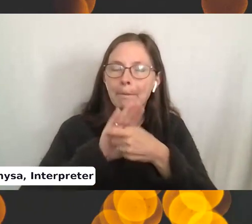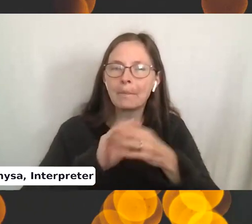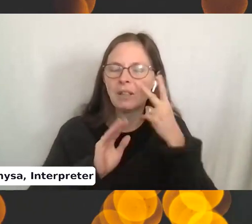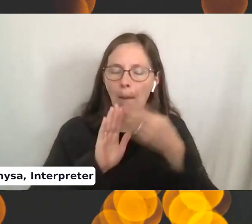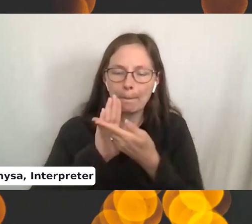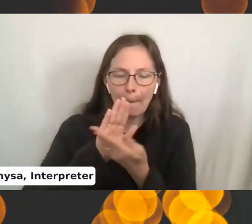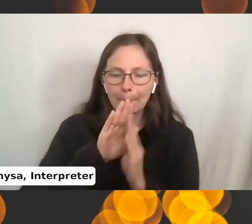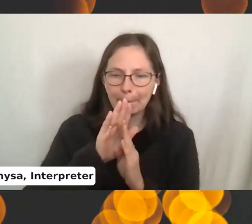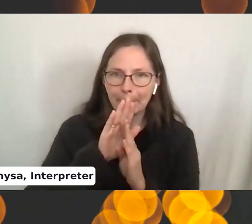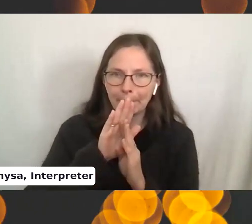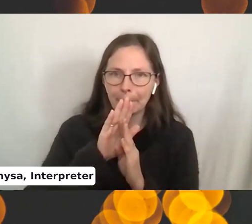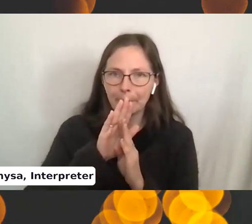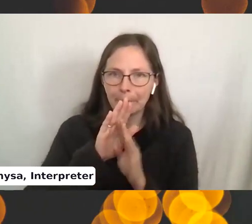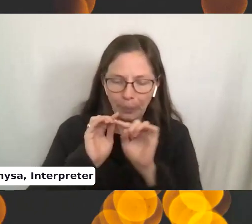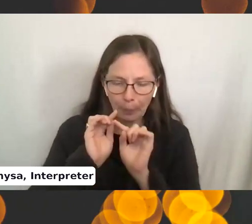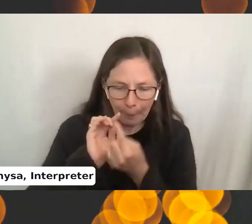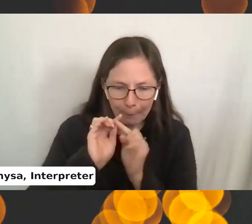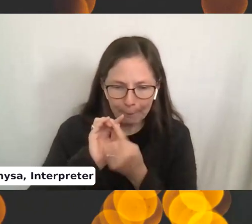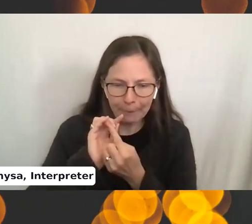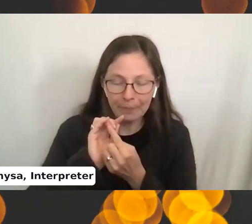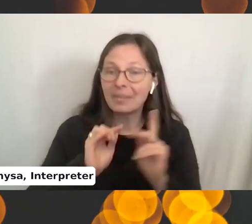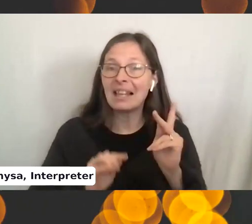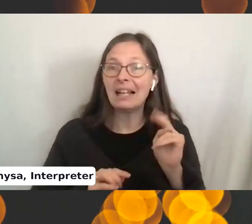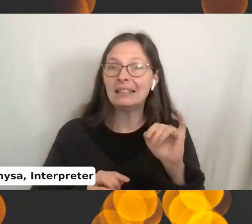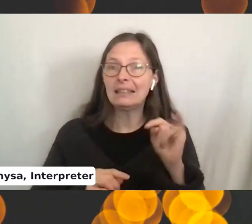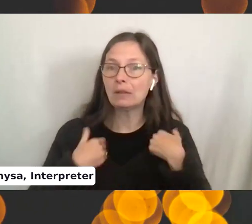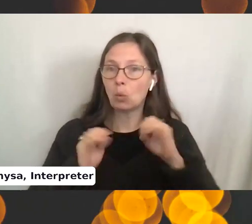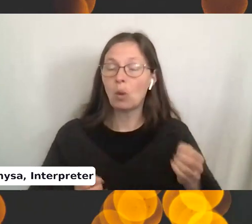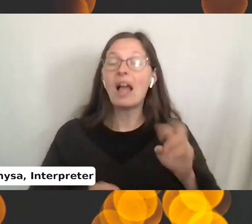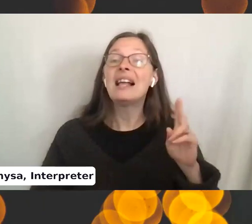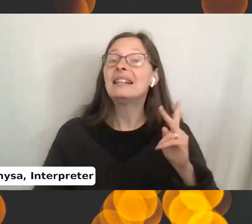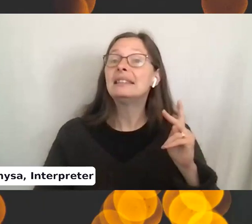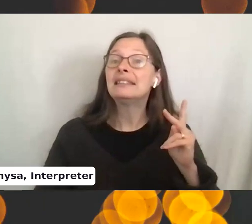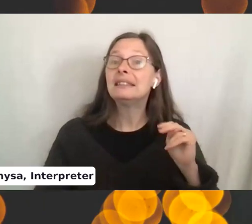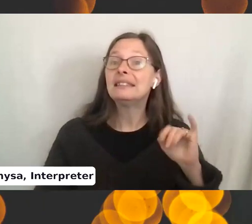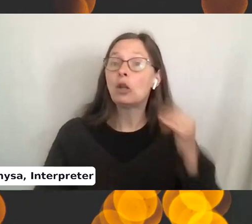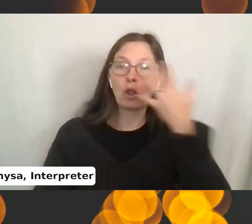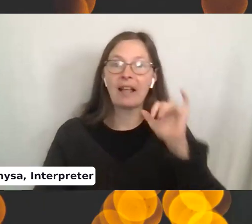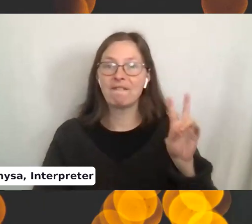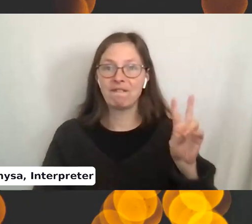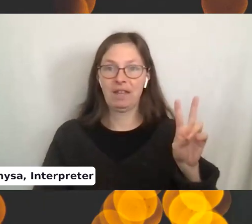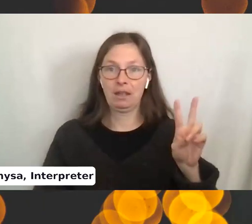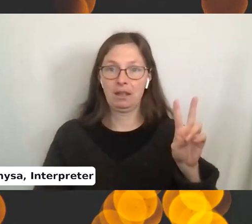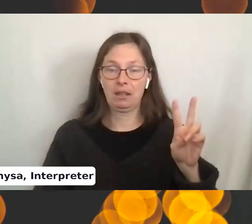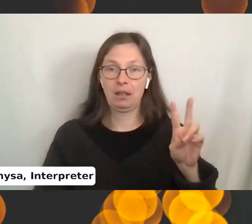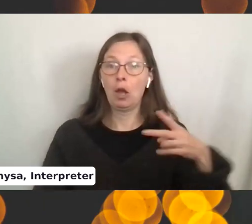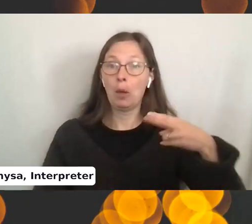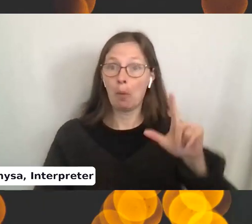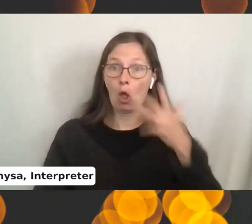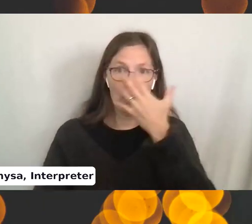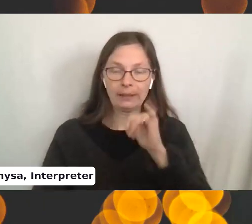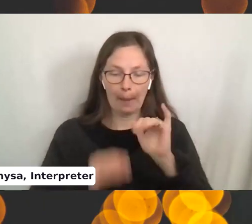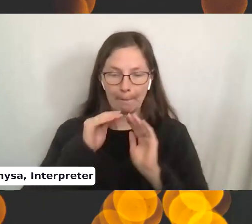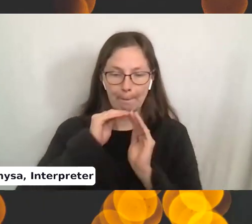See? That little bump. And a knit stitch doesn't. So a knit stitch looks like a V, and a purl stitch looks like a little bump.